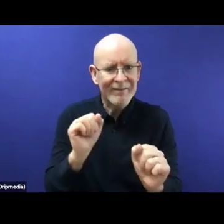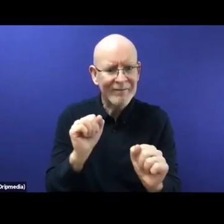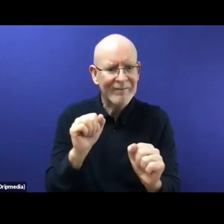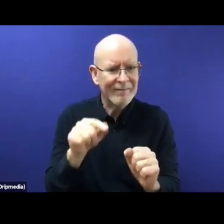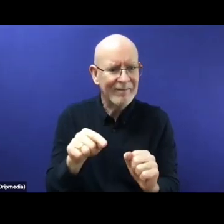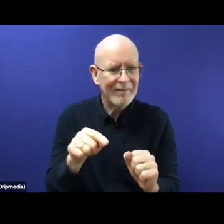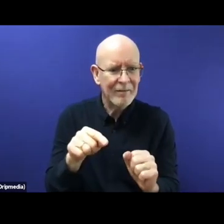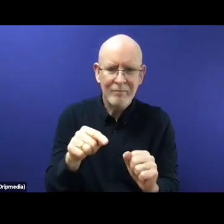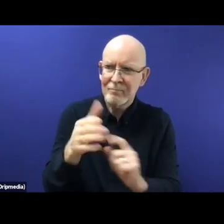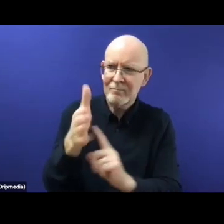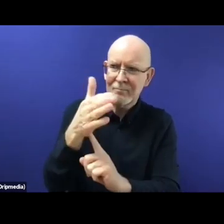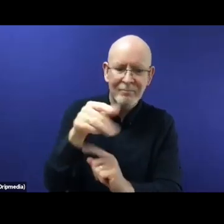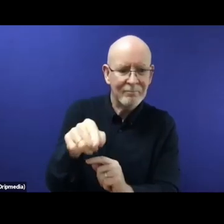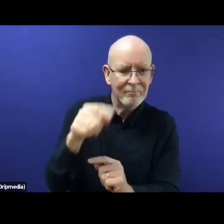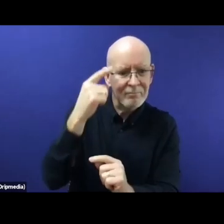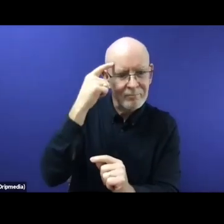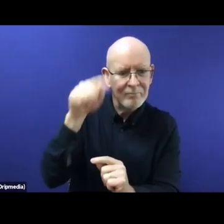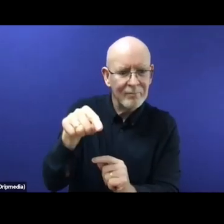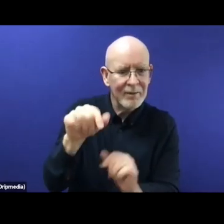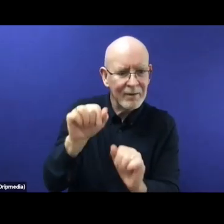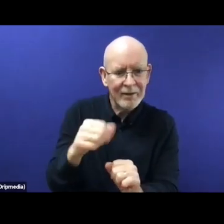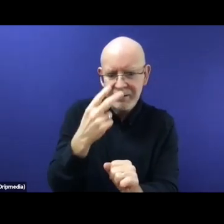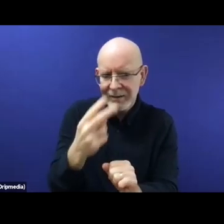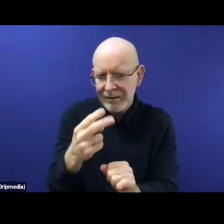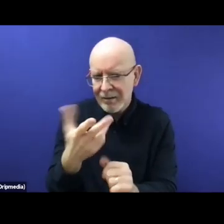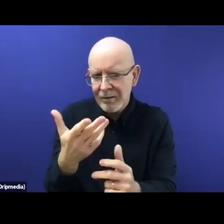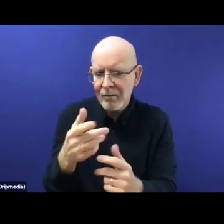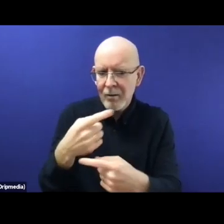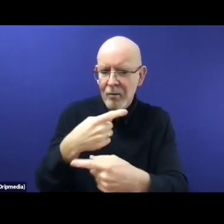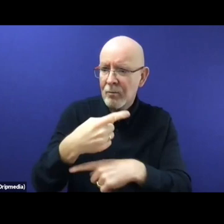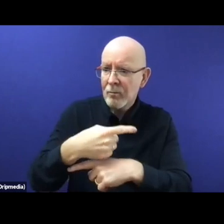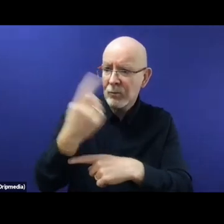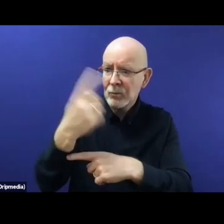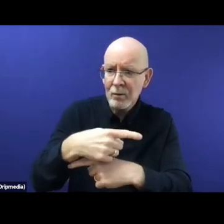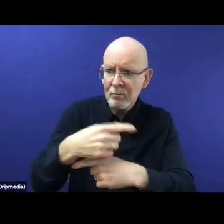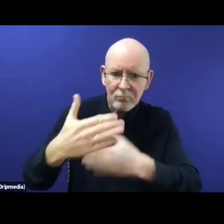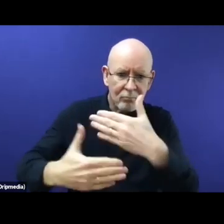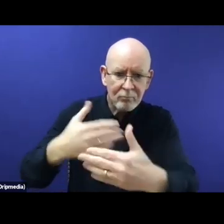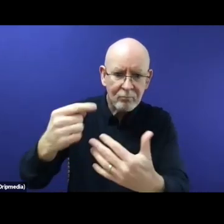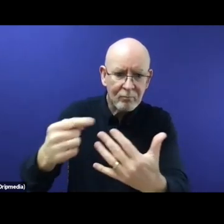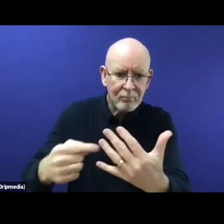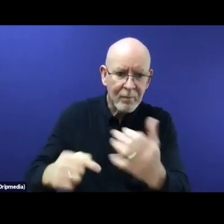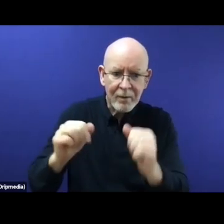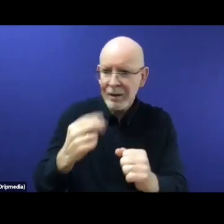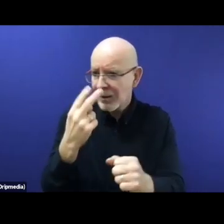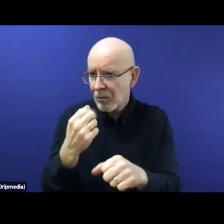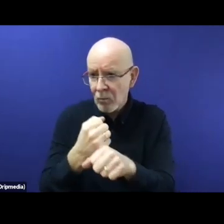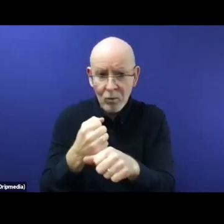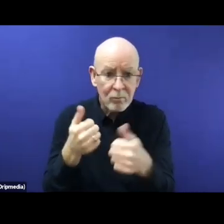and what consequences the border procedures will have. The idea is to make accelerated procedures become